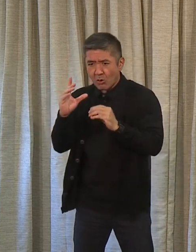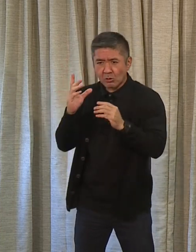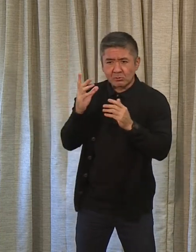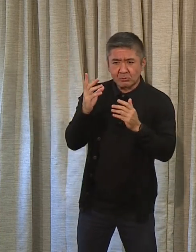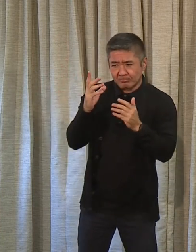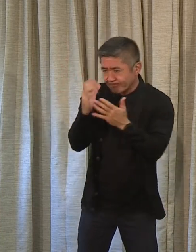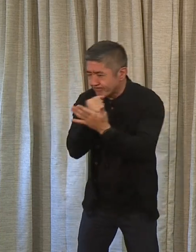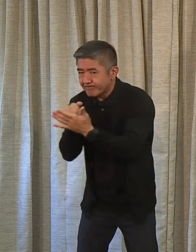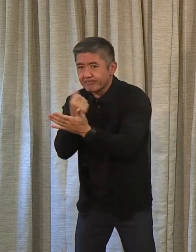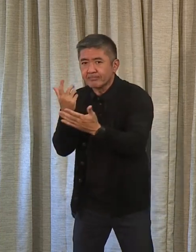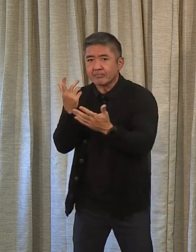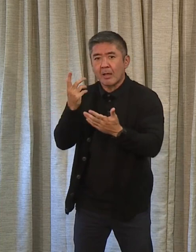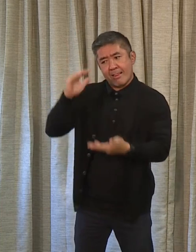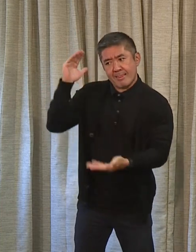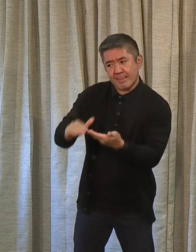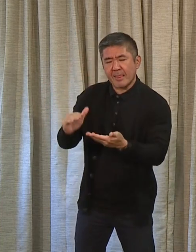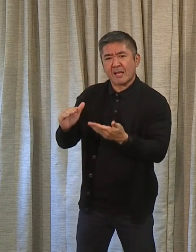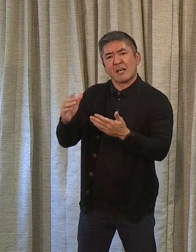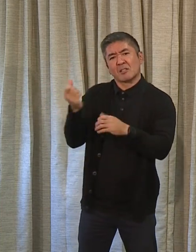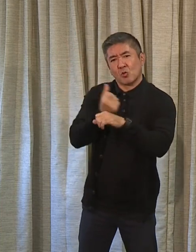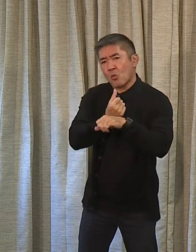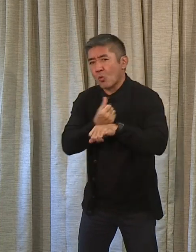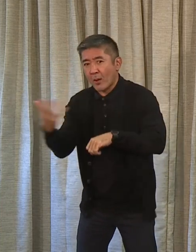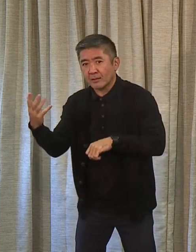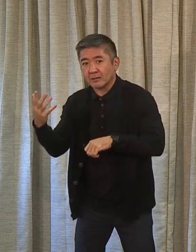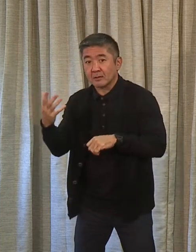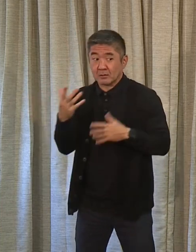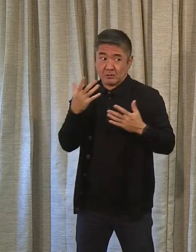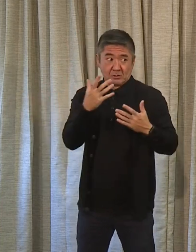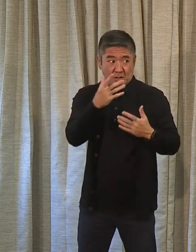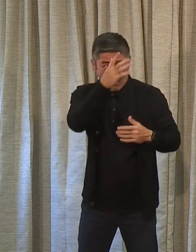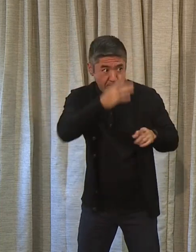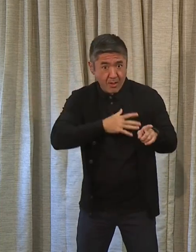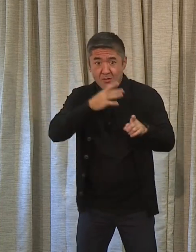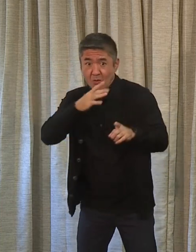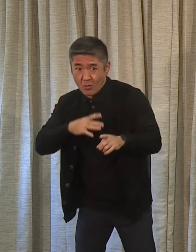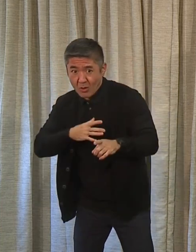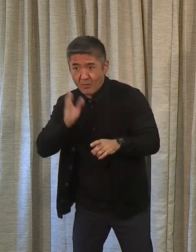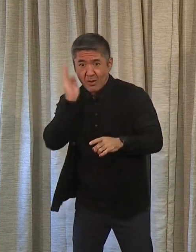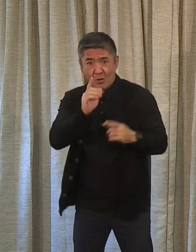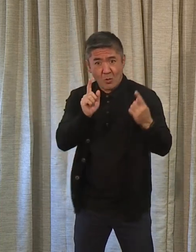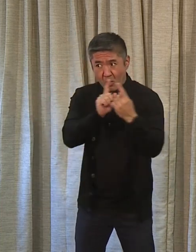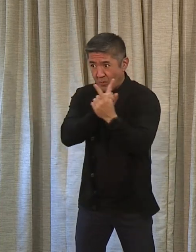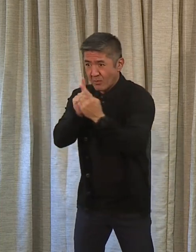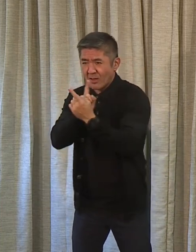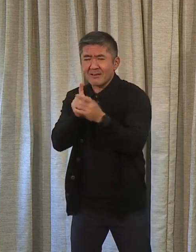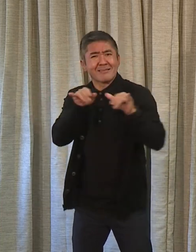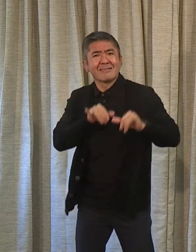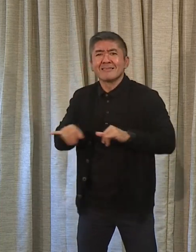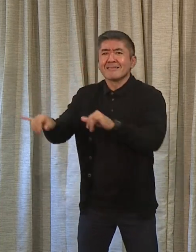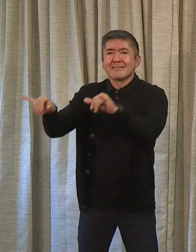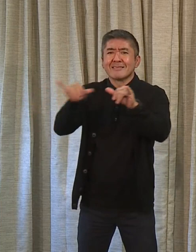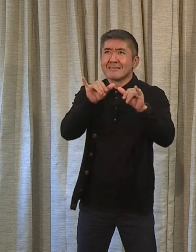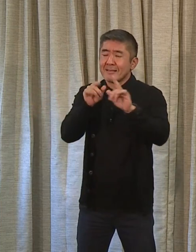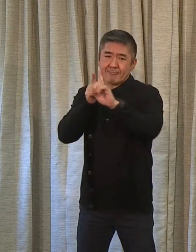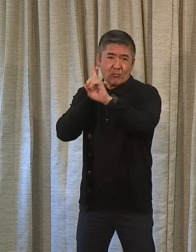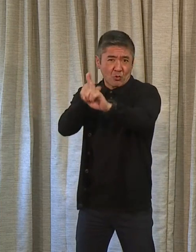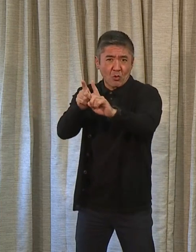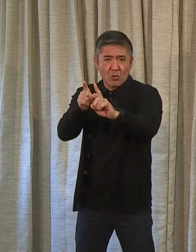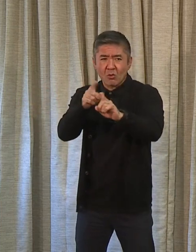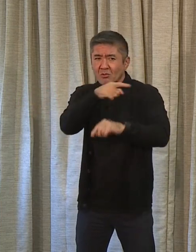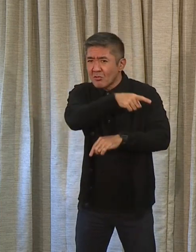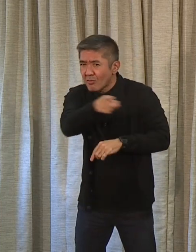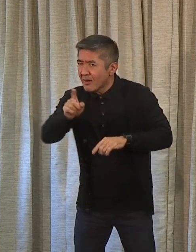waste. And the thing I'll say about the men and women you're about to meet, they all share some common denominators. This is a very different group of people.